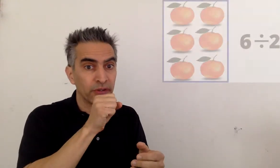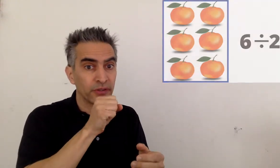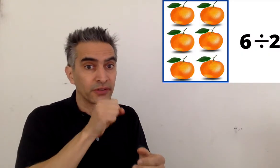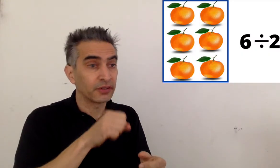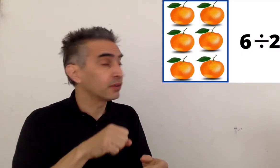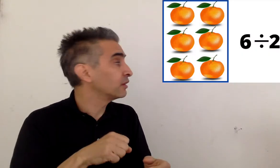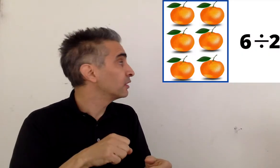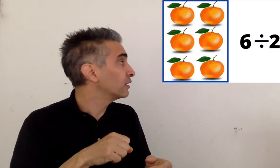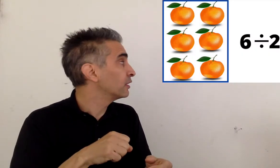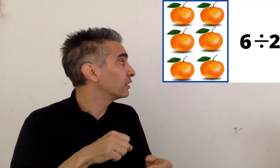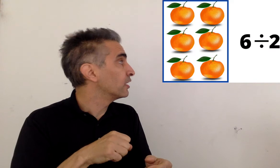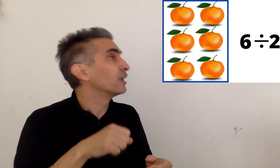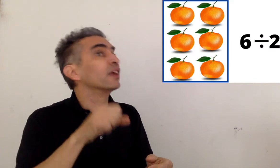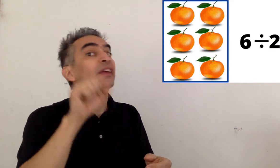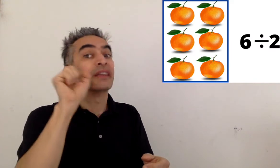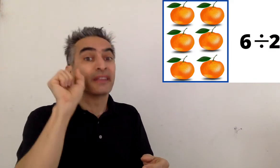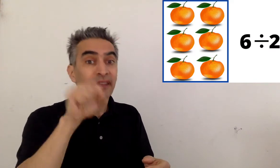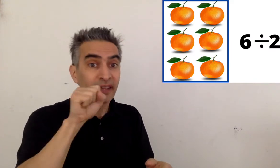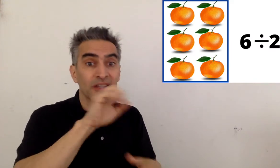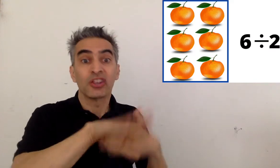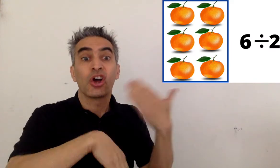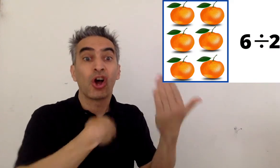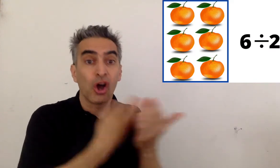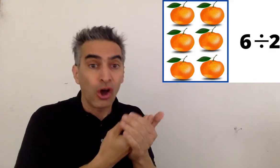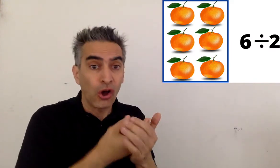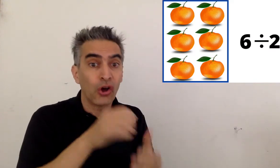all the oranges. Yes, all the oranges.